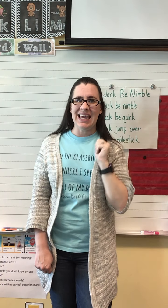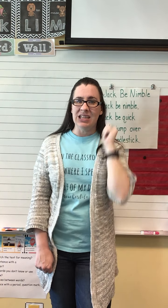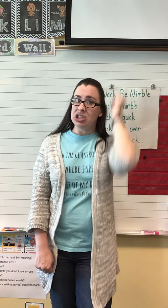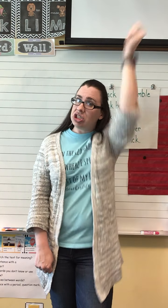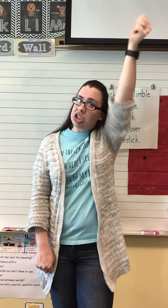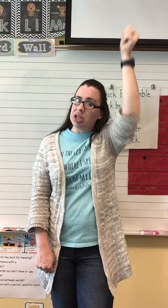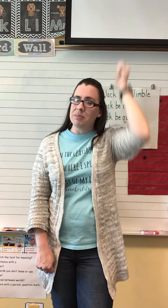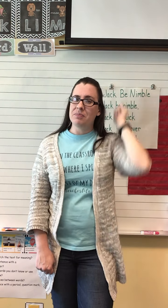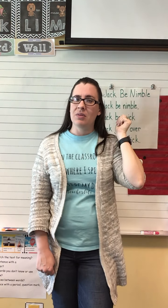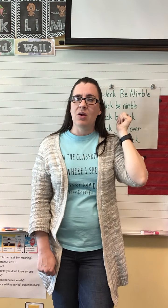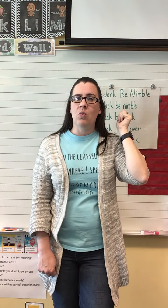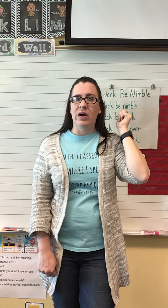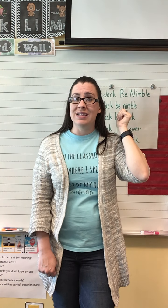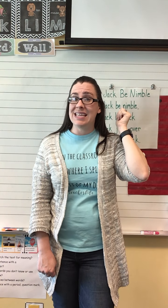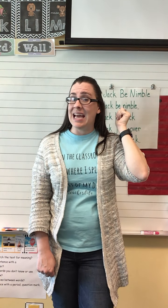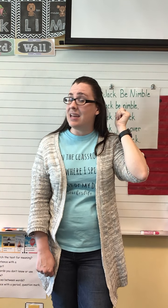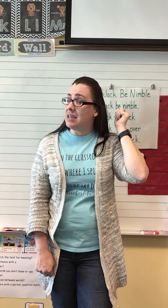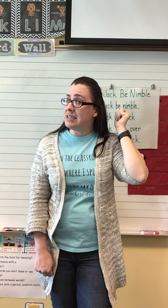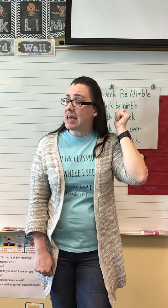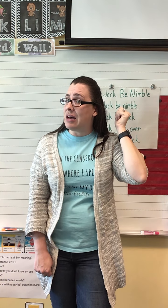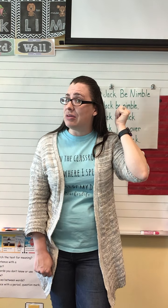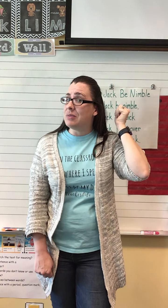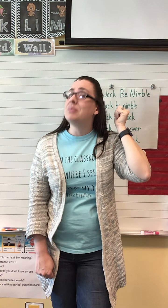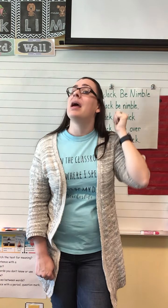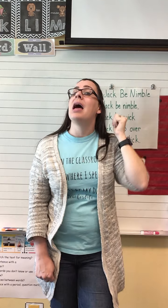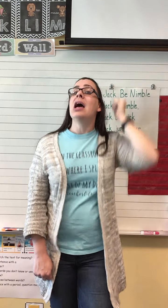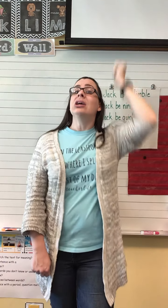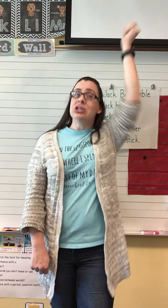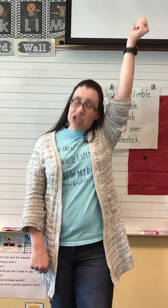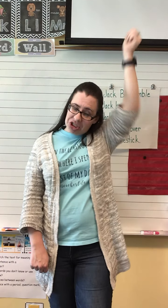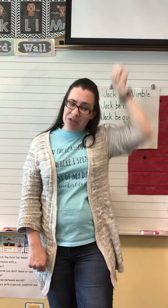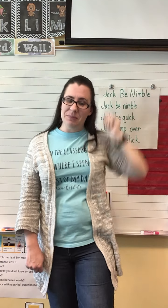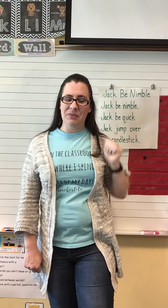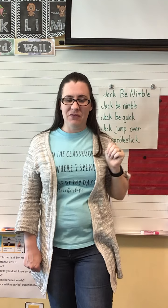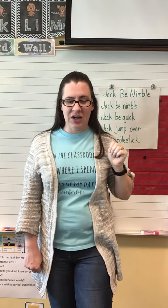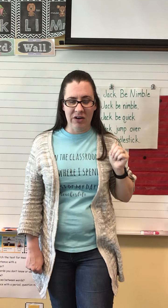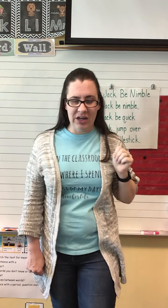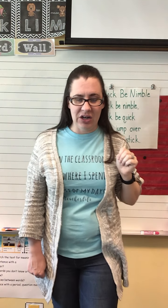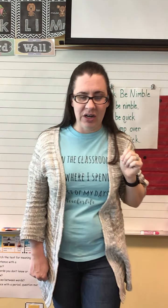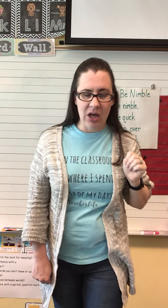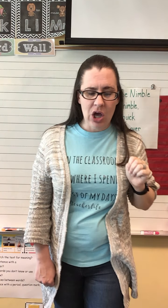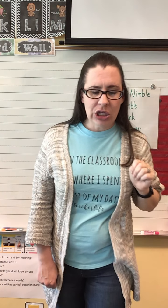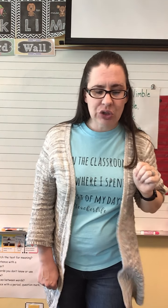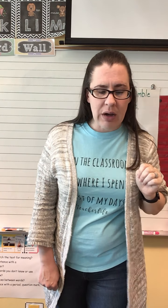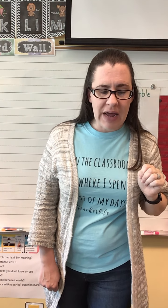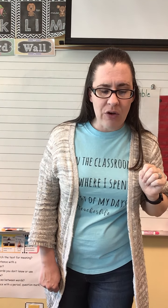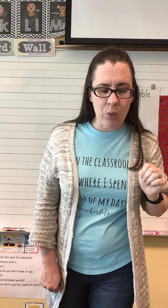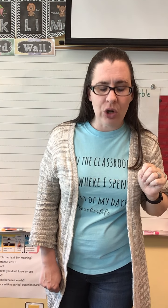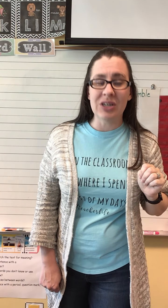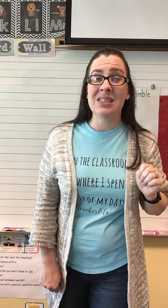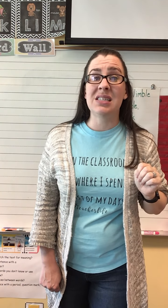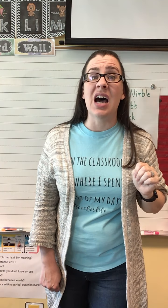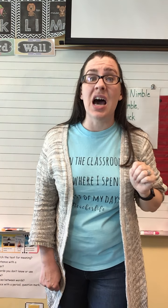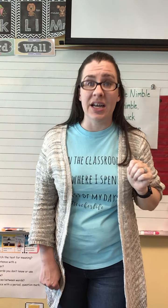Itch. What is the ending sound? Ch. Very good. Try the word touch.